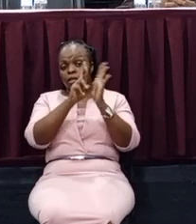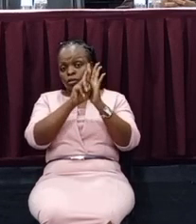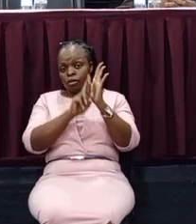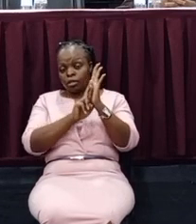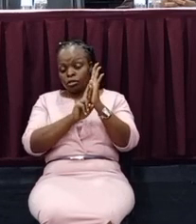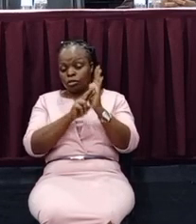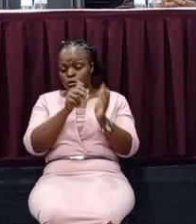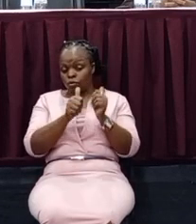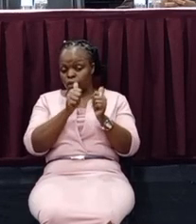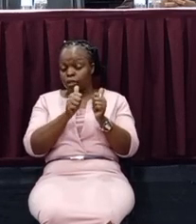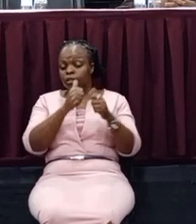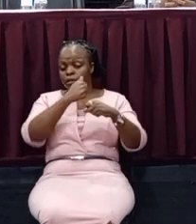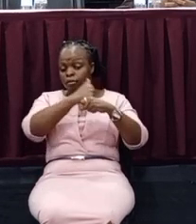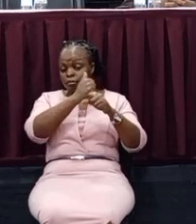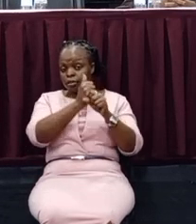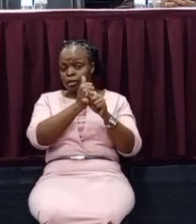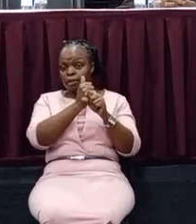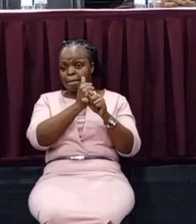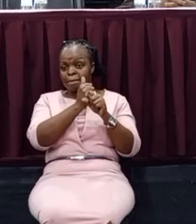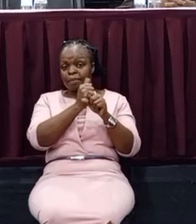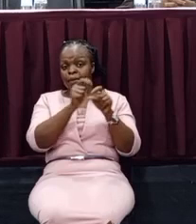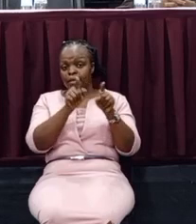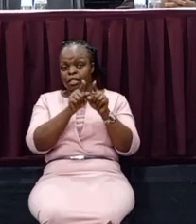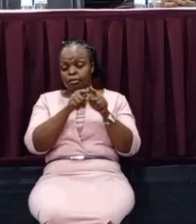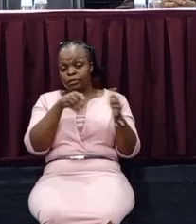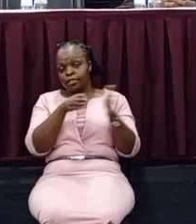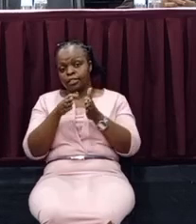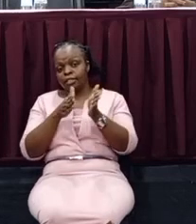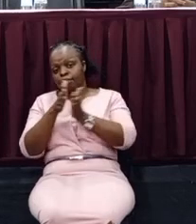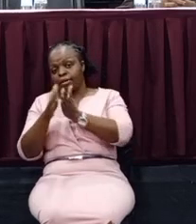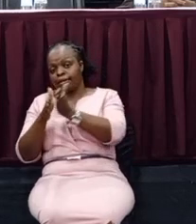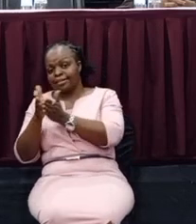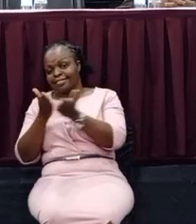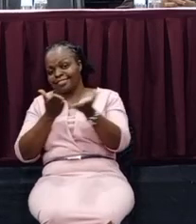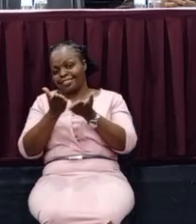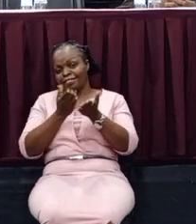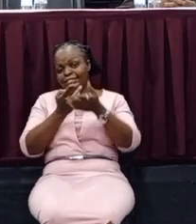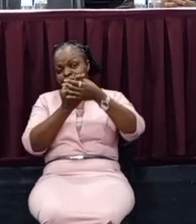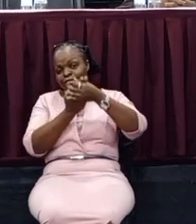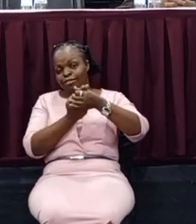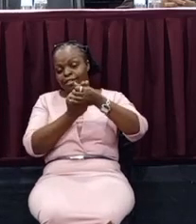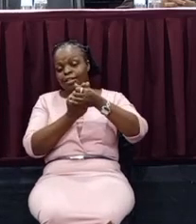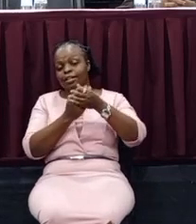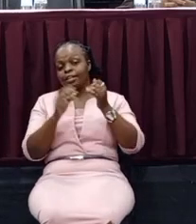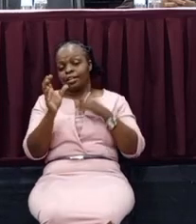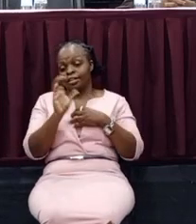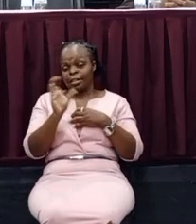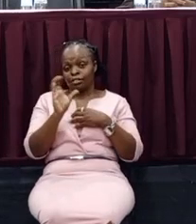created and the strategic plan serves the stakeholders, customers from